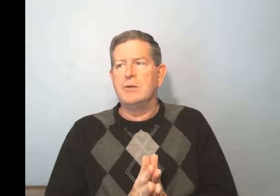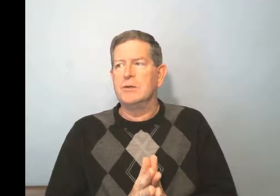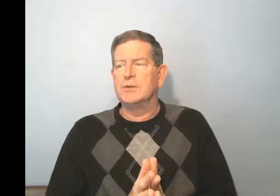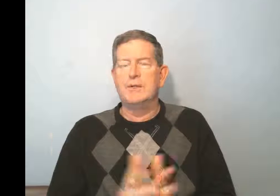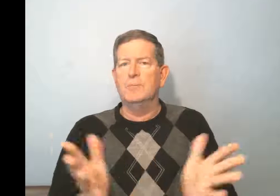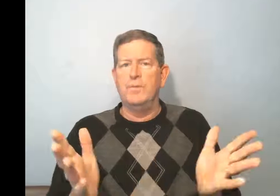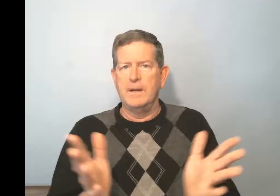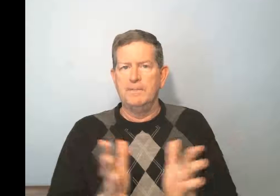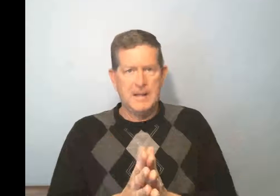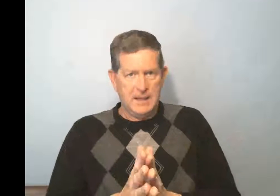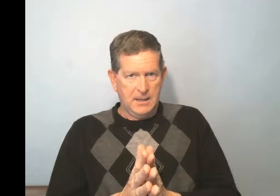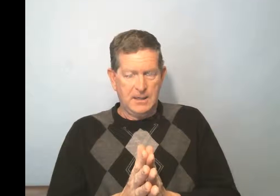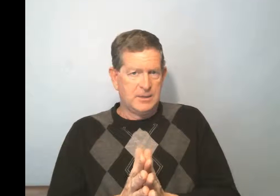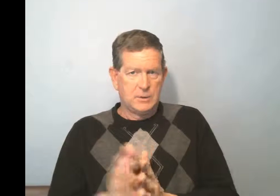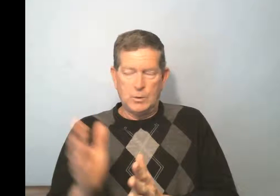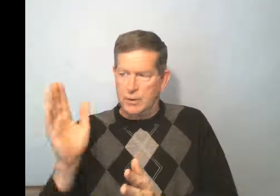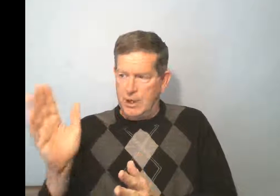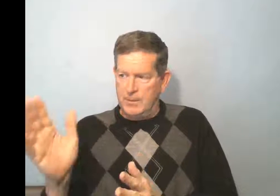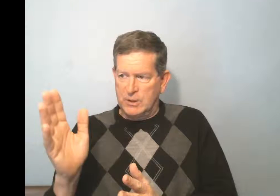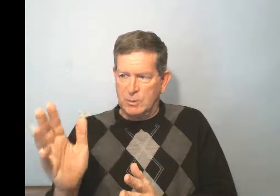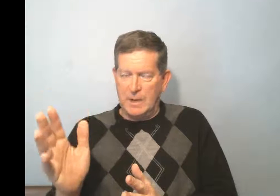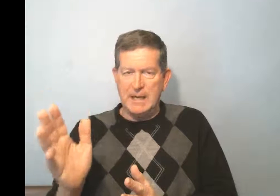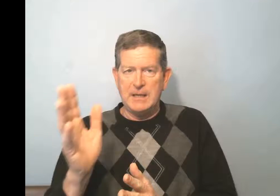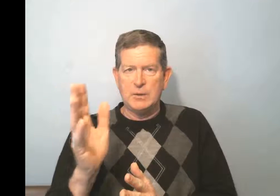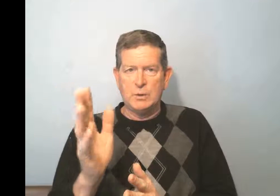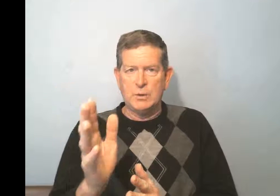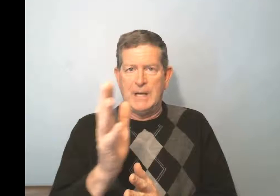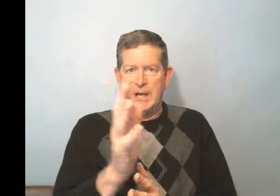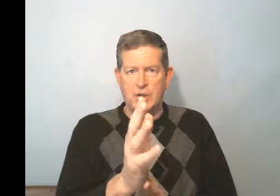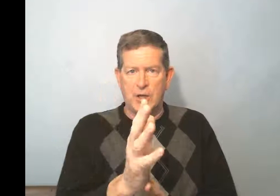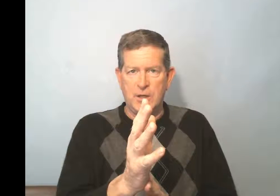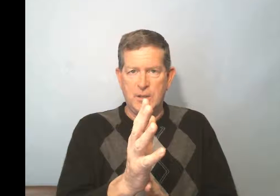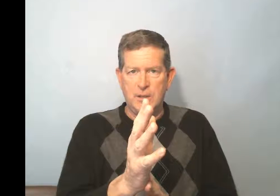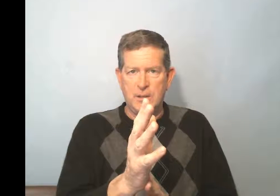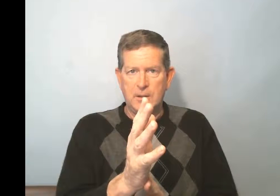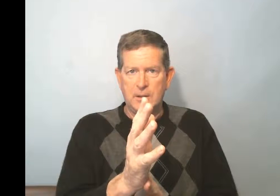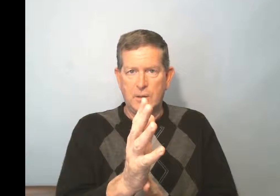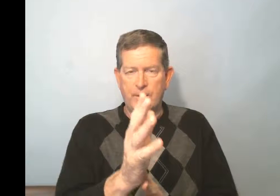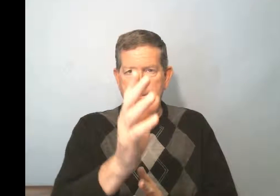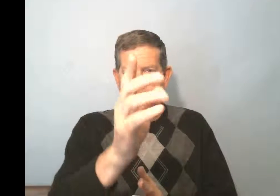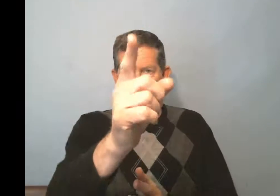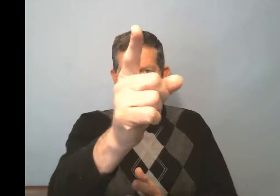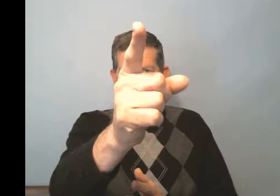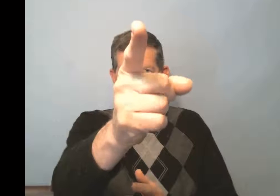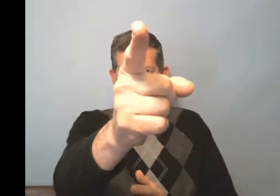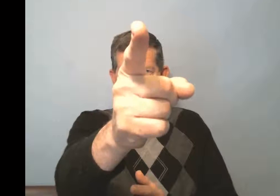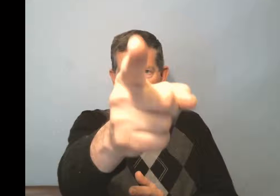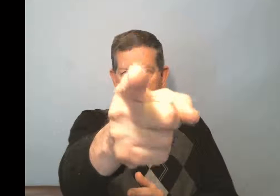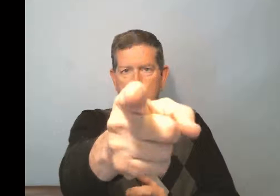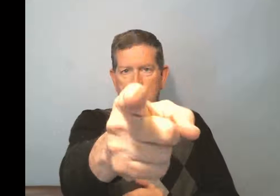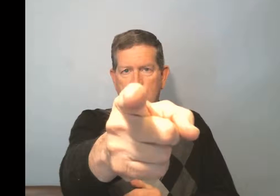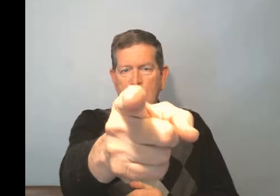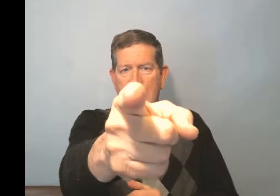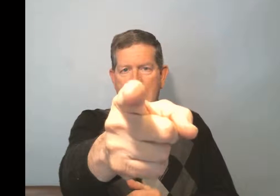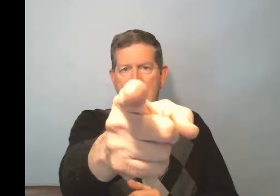to see a movie. So, j'ai besoin de l'argent, or for example, say that you need money. Tu as